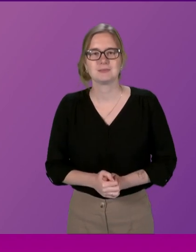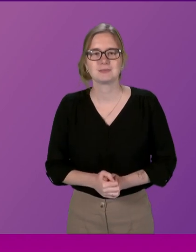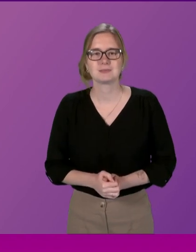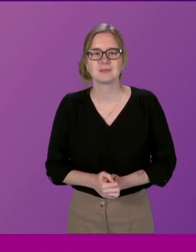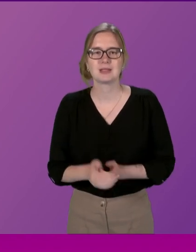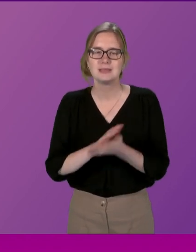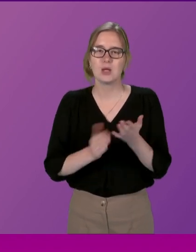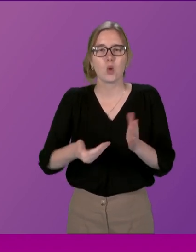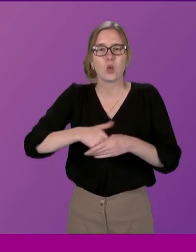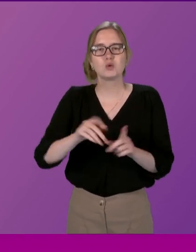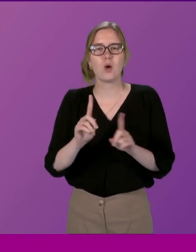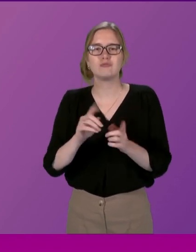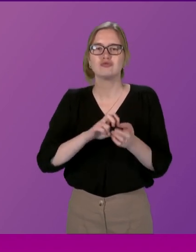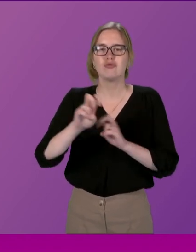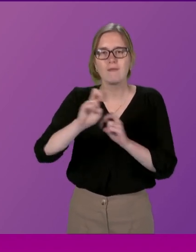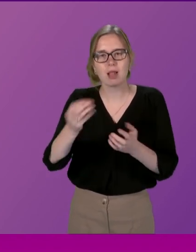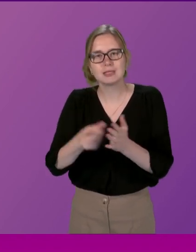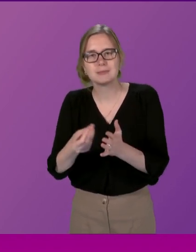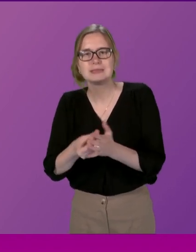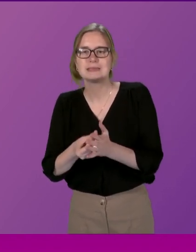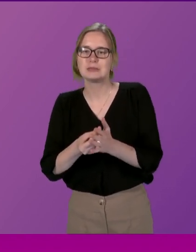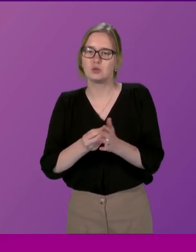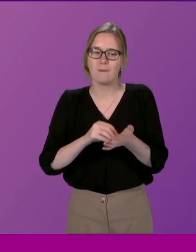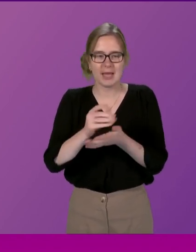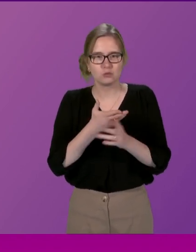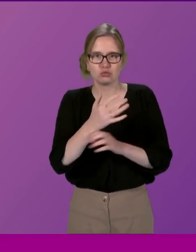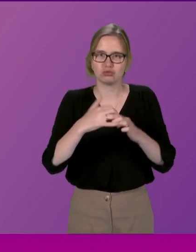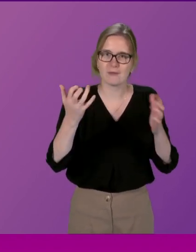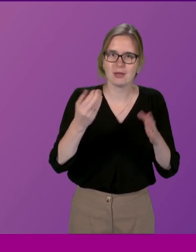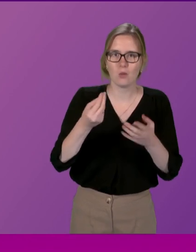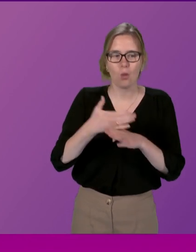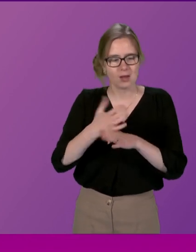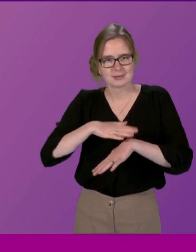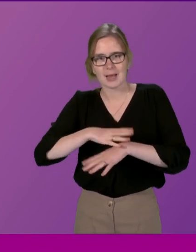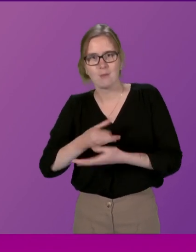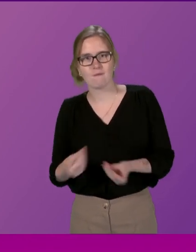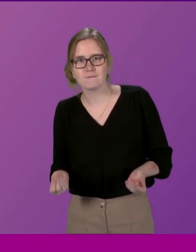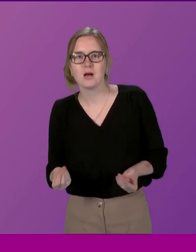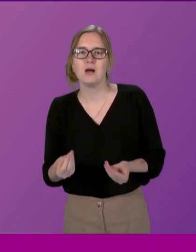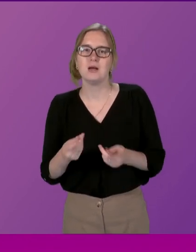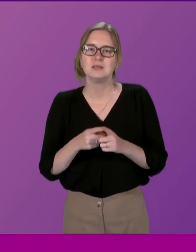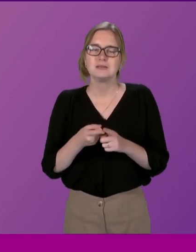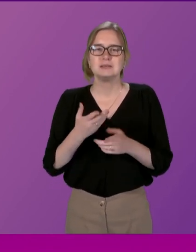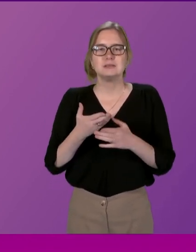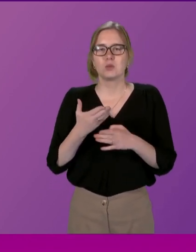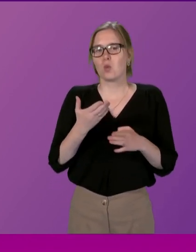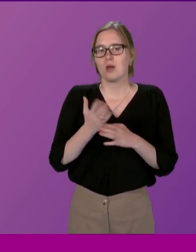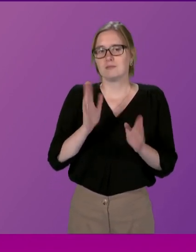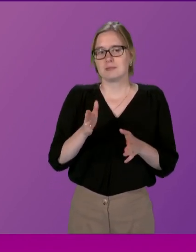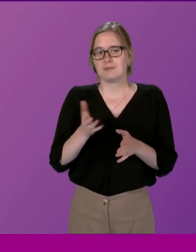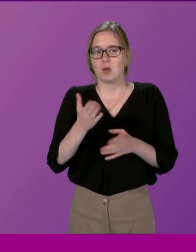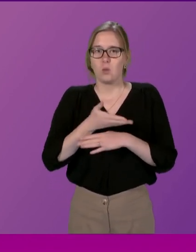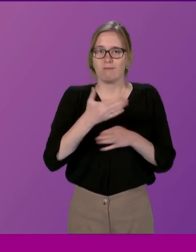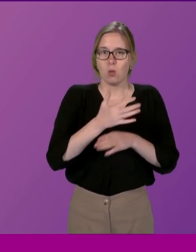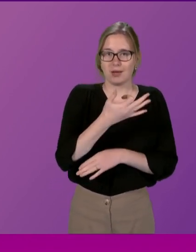travel expenses to go to the parliament time of work time of from work if they work